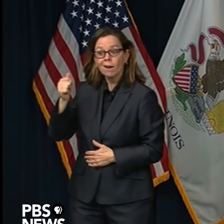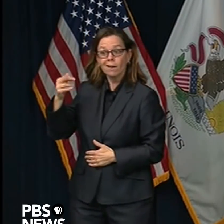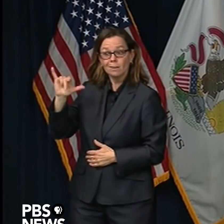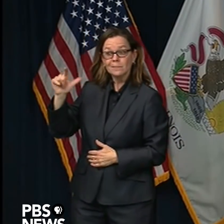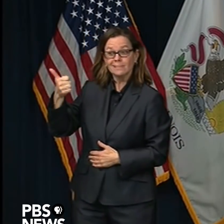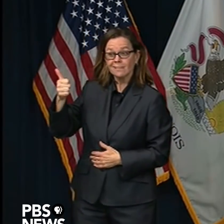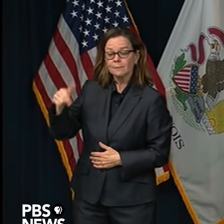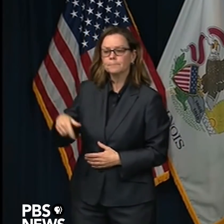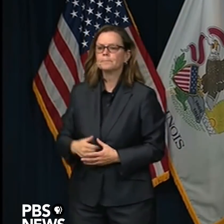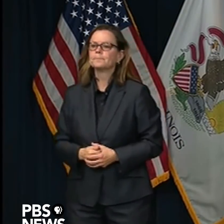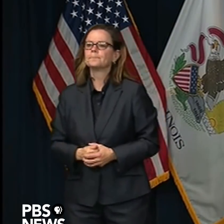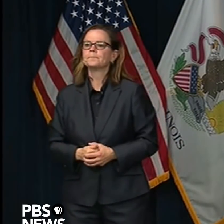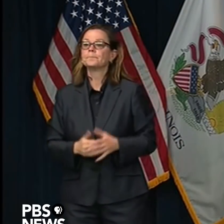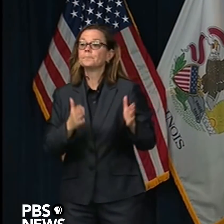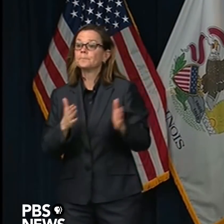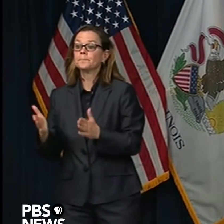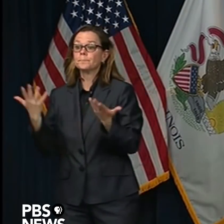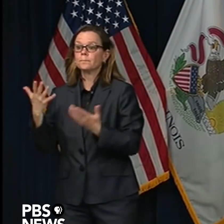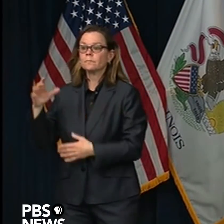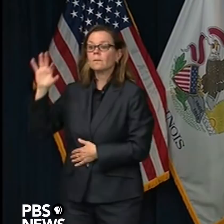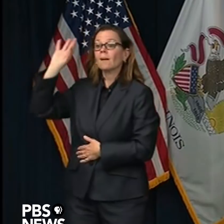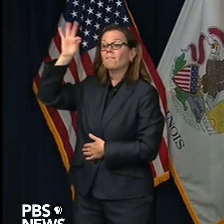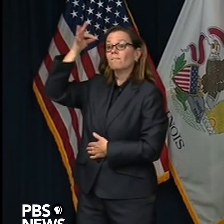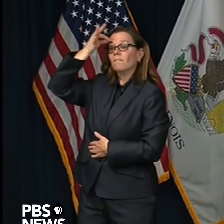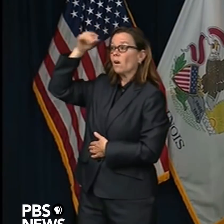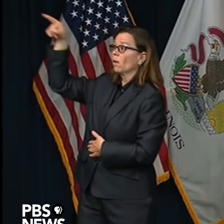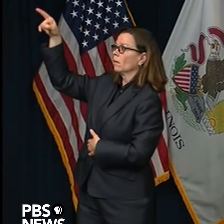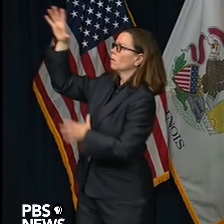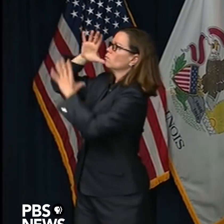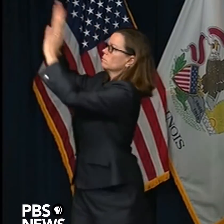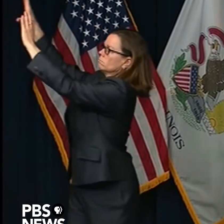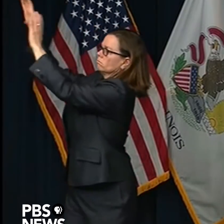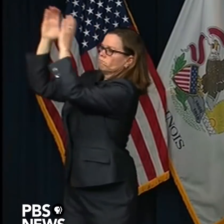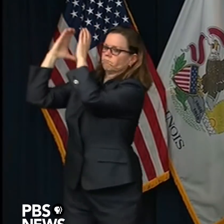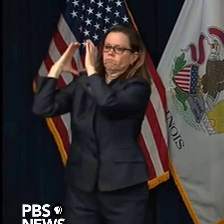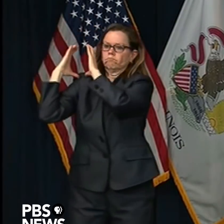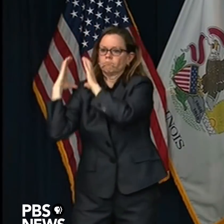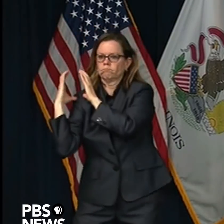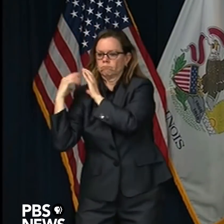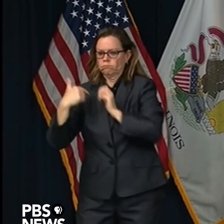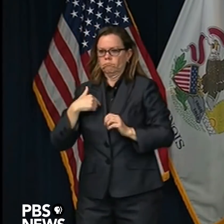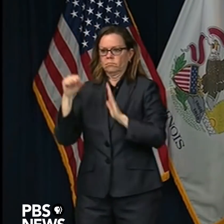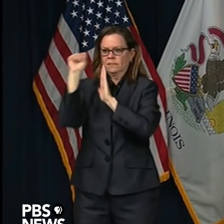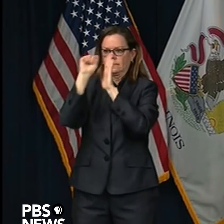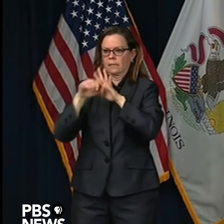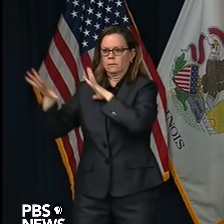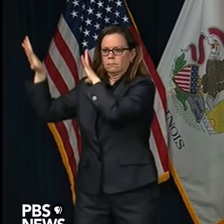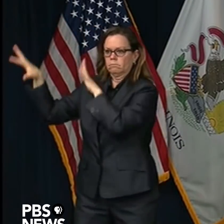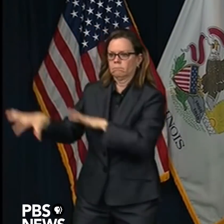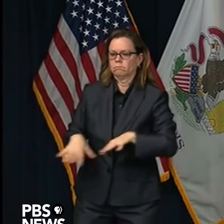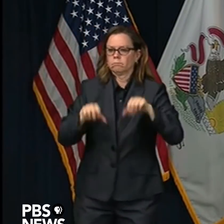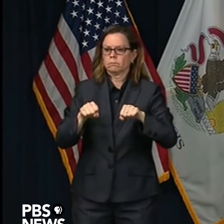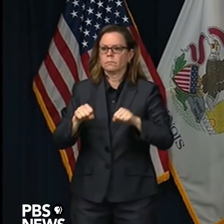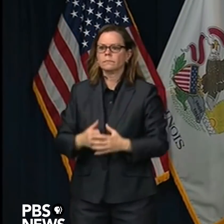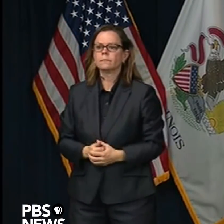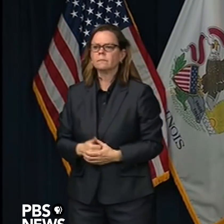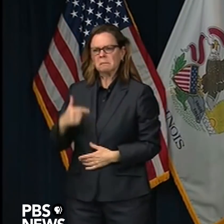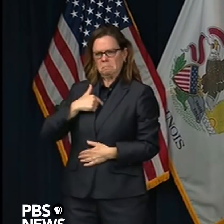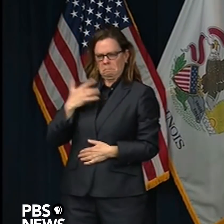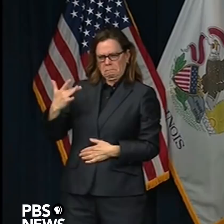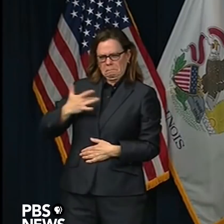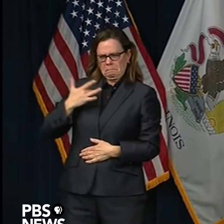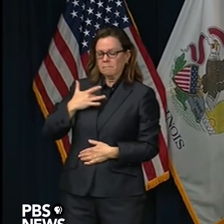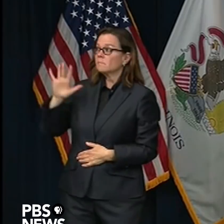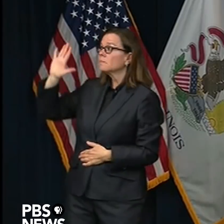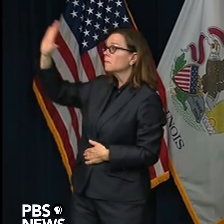Their intention, they didn't say this up front, but it became clear about a week ago, that their intention was to set these up to